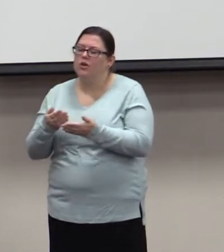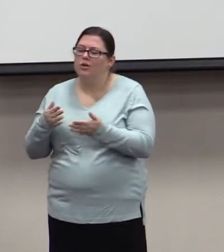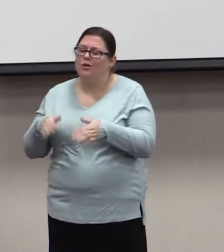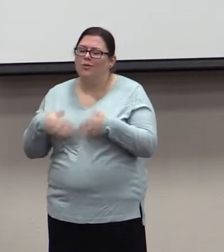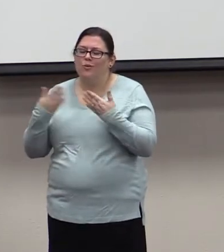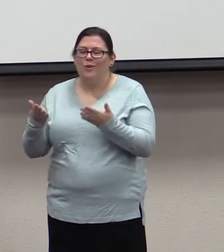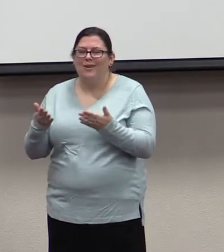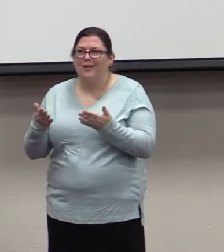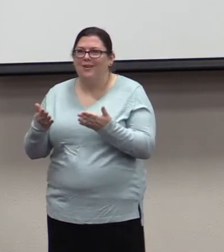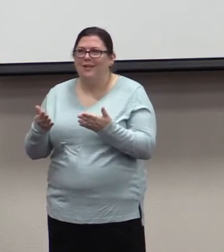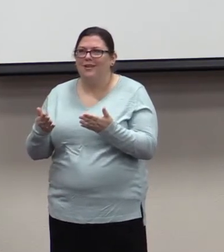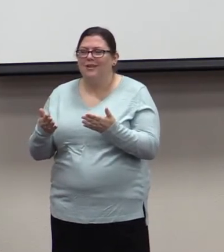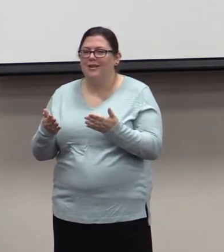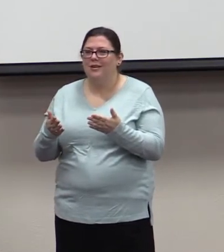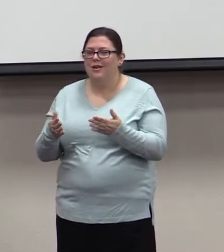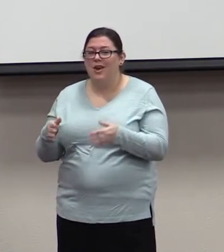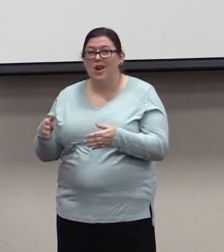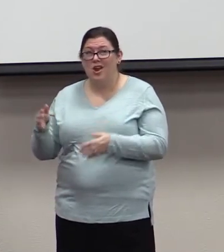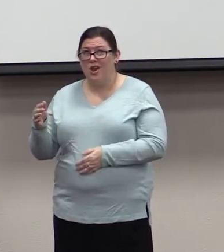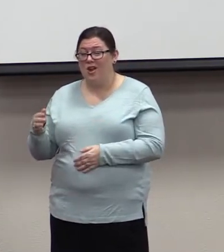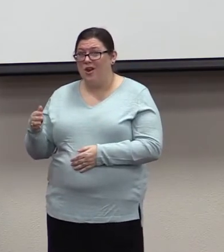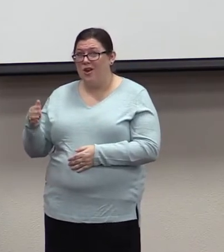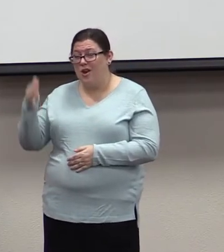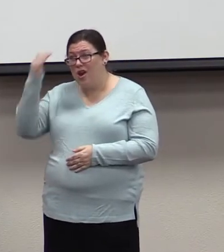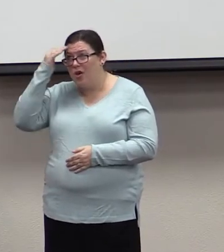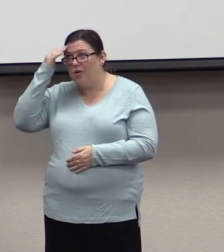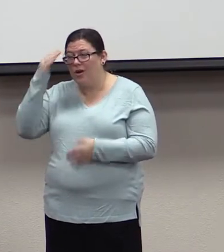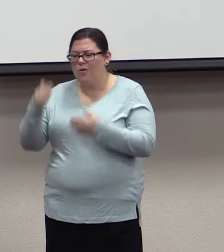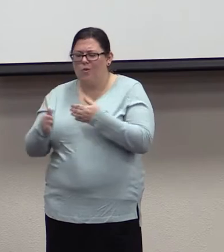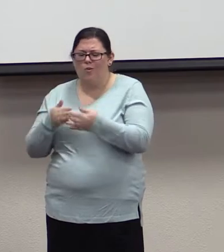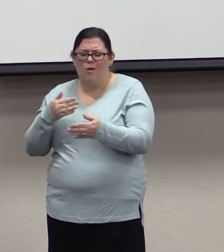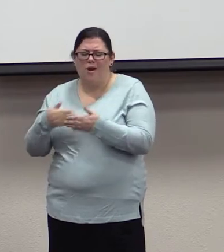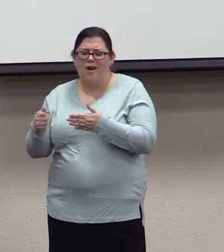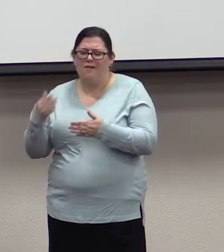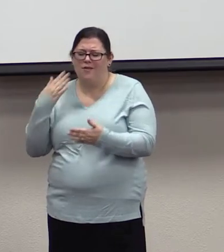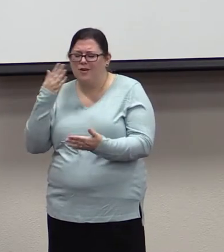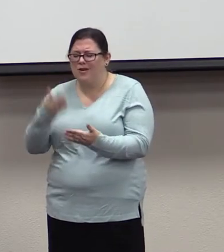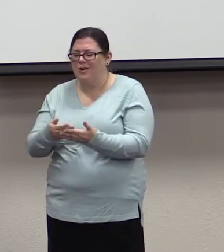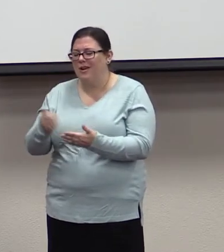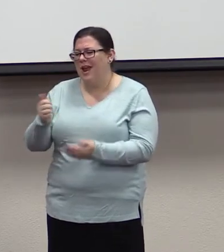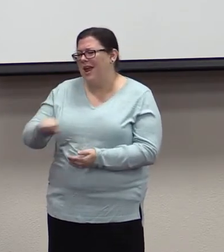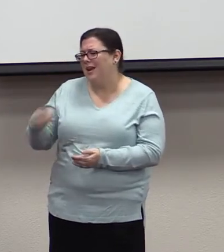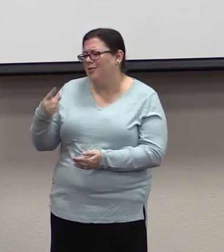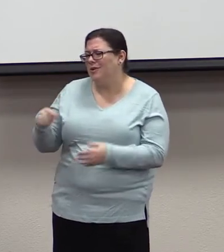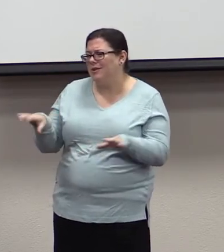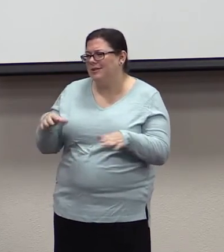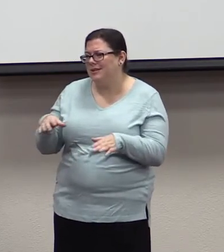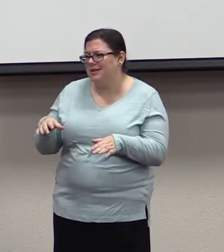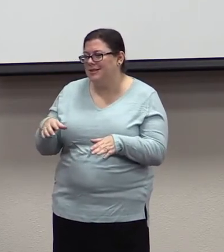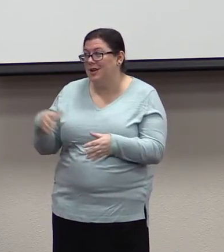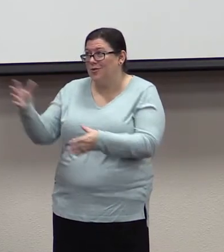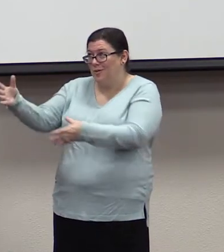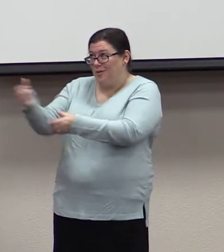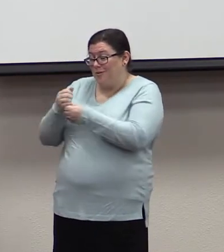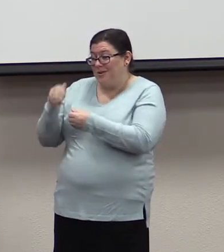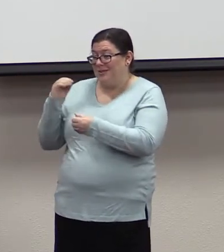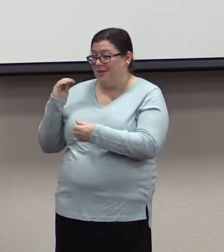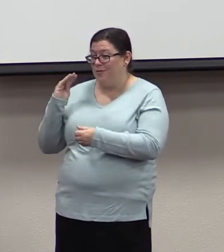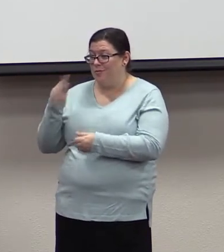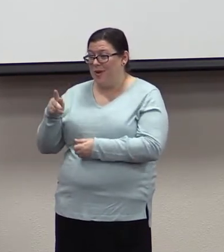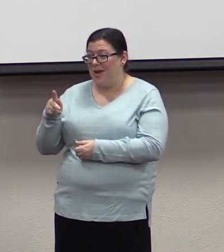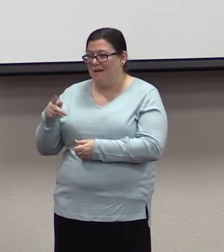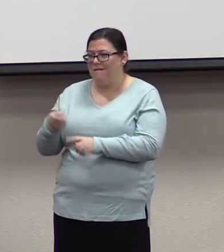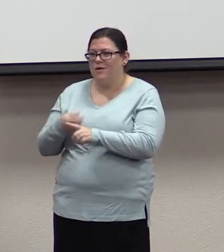knowing that whatever good anyone does, this he will receive back from the Lord, whether he is a bondservant